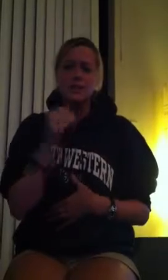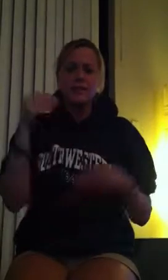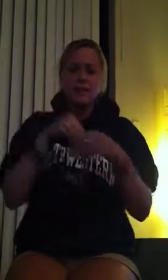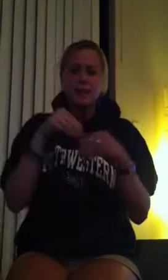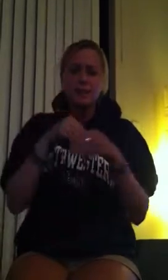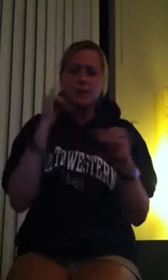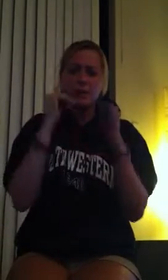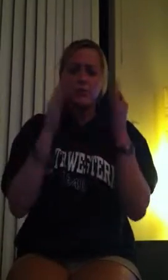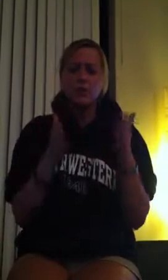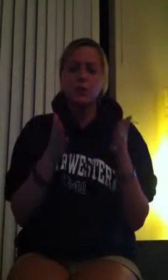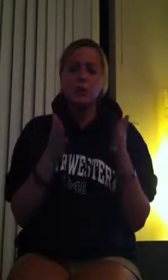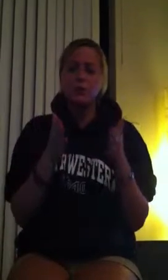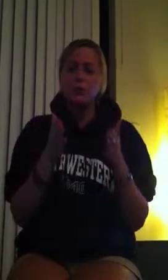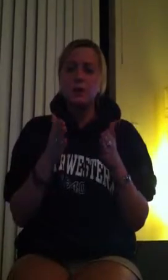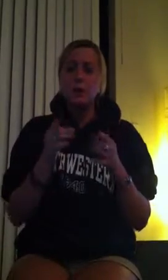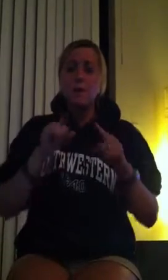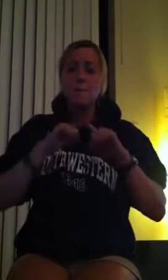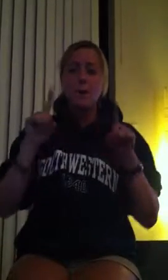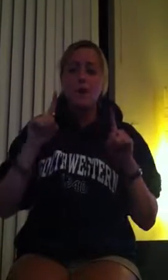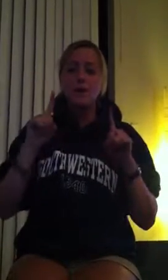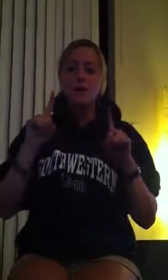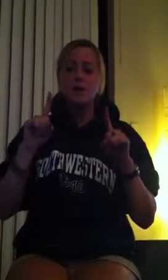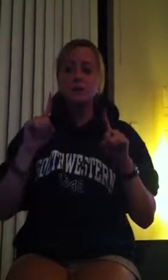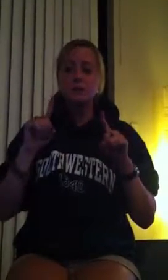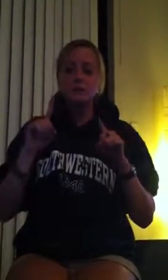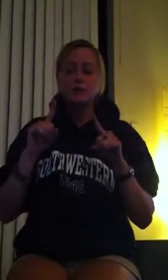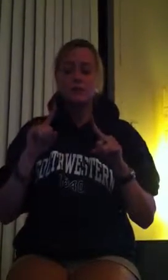parents, who had no such expectations for their daughter's future.